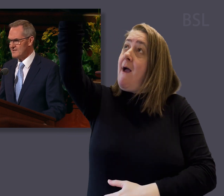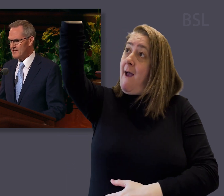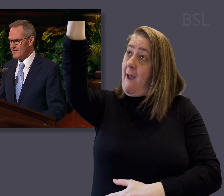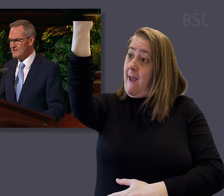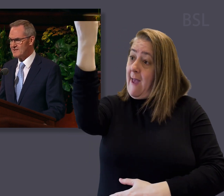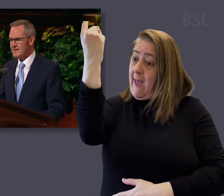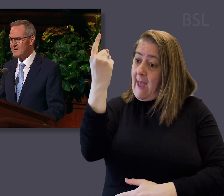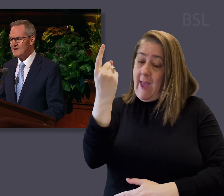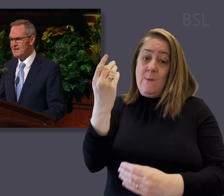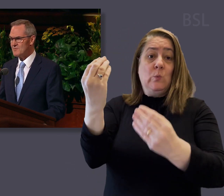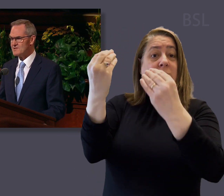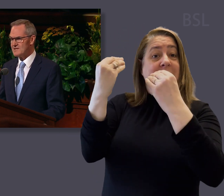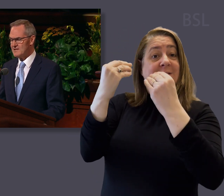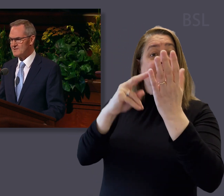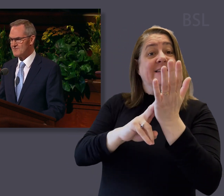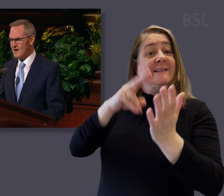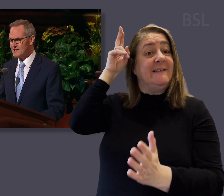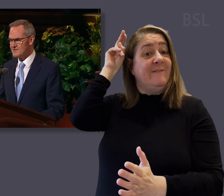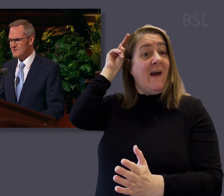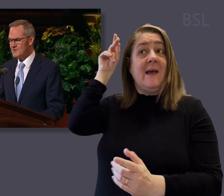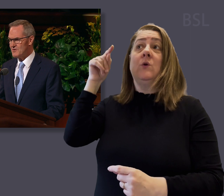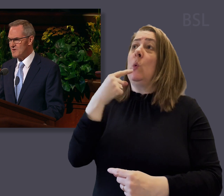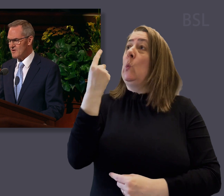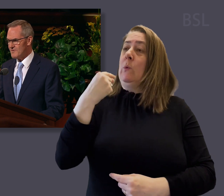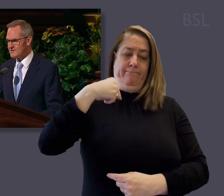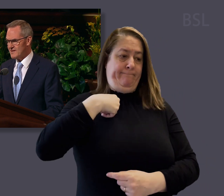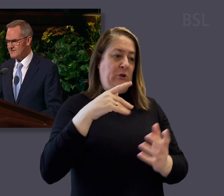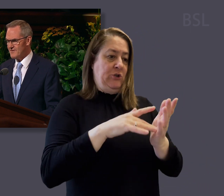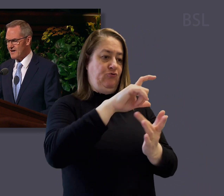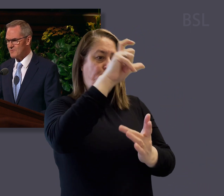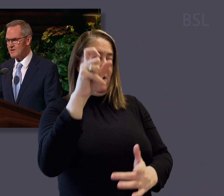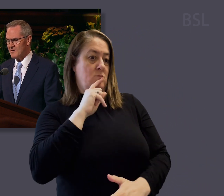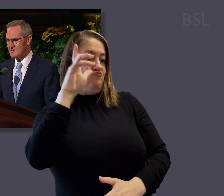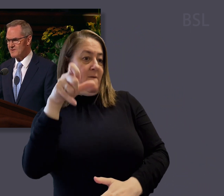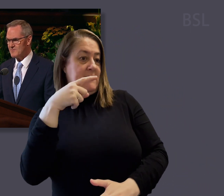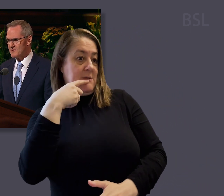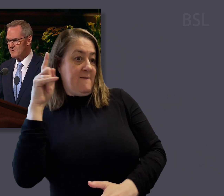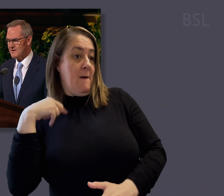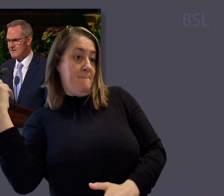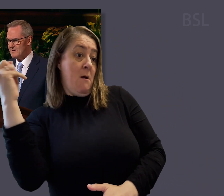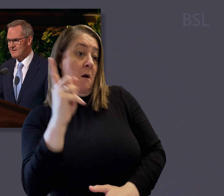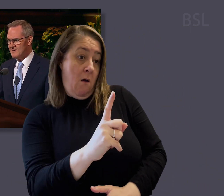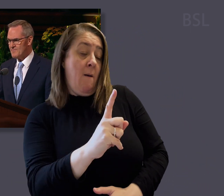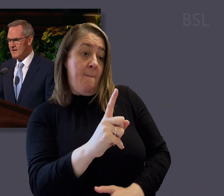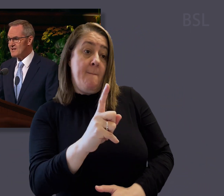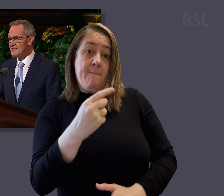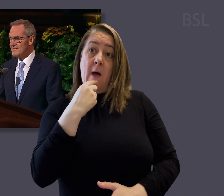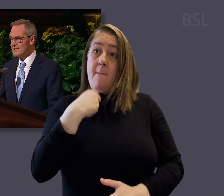the Nephites that He was Jesus Christ whom the prophets testified would come into the world. He declared that